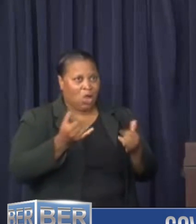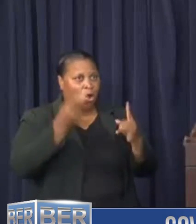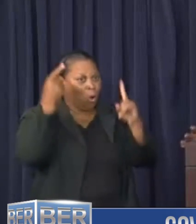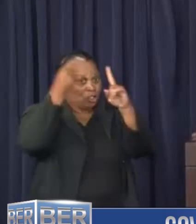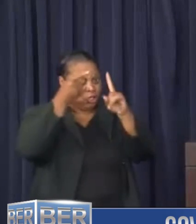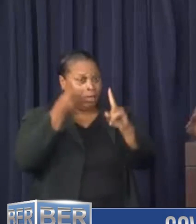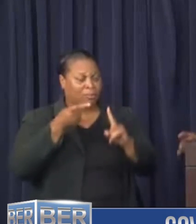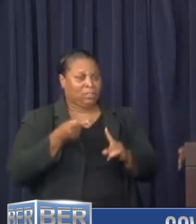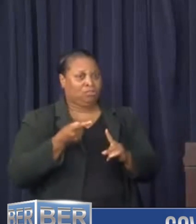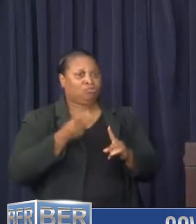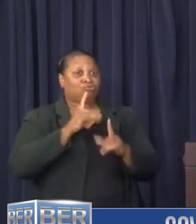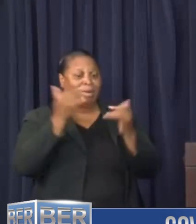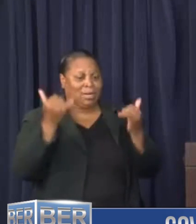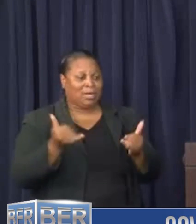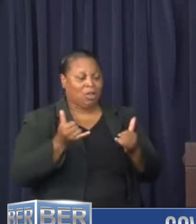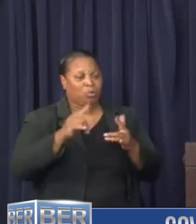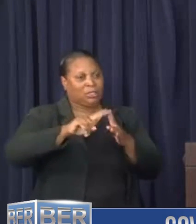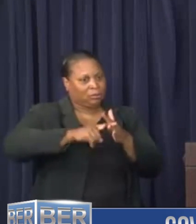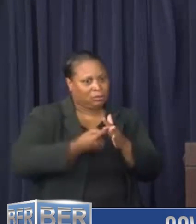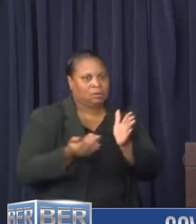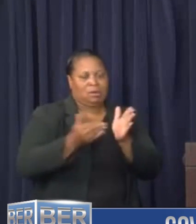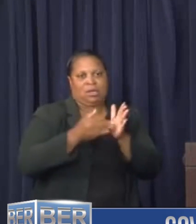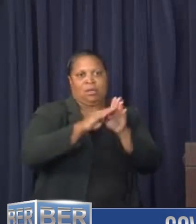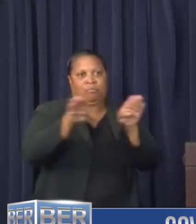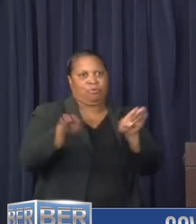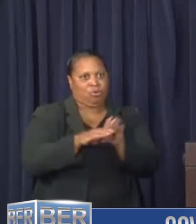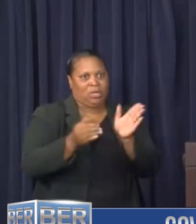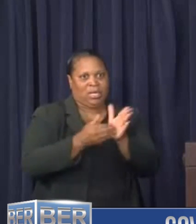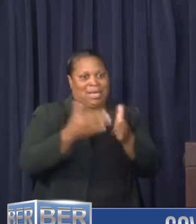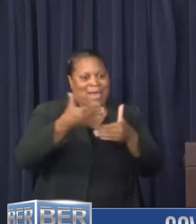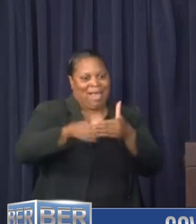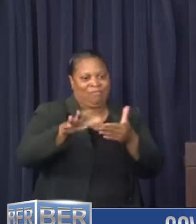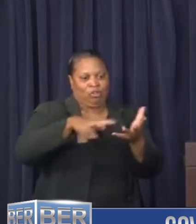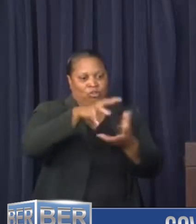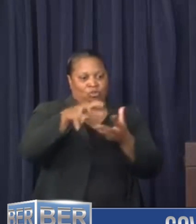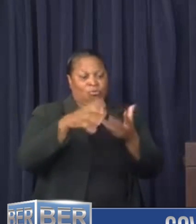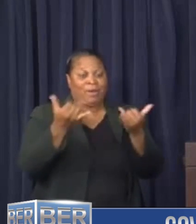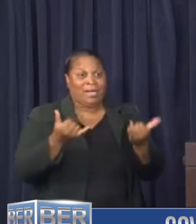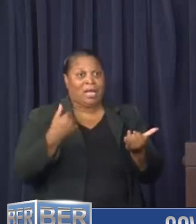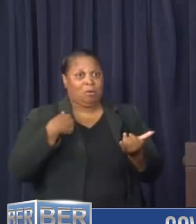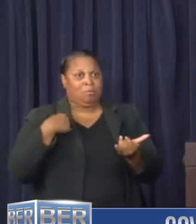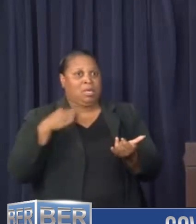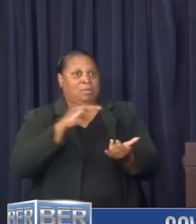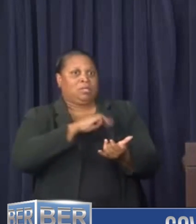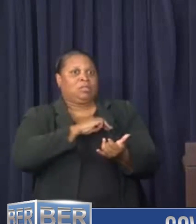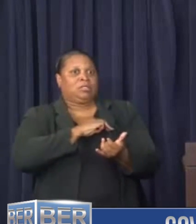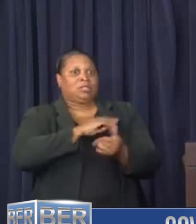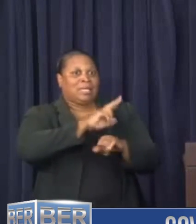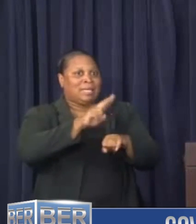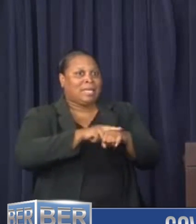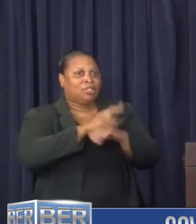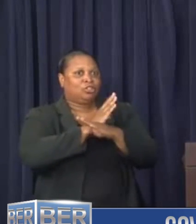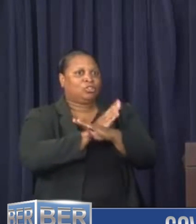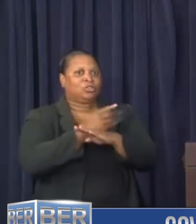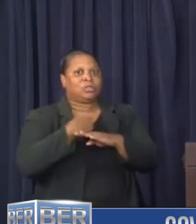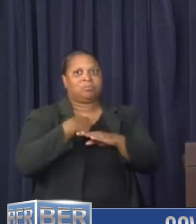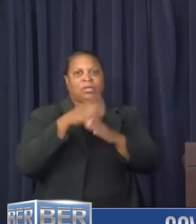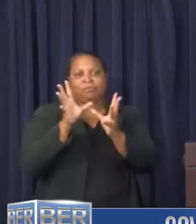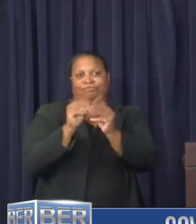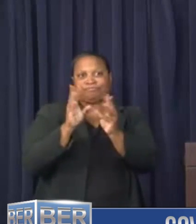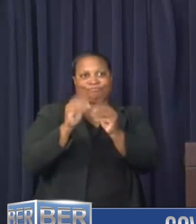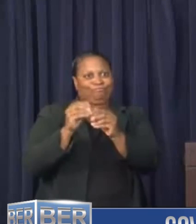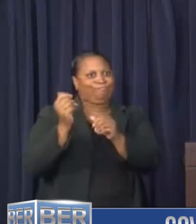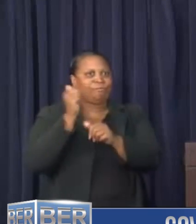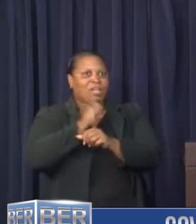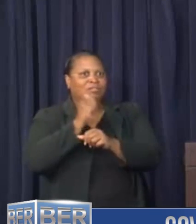our country back on its feet after a storm. I can tell you as the Minister of National Security, I have briefings with the Premier and my cabinet colleagues every day.